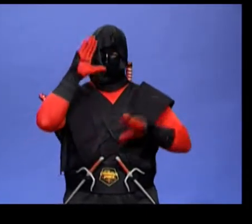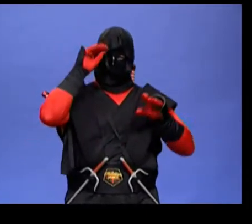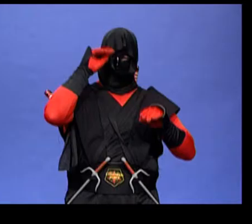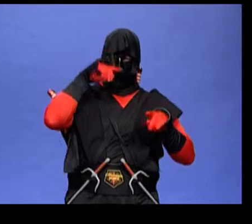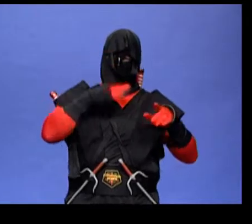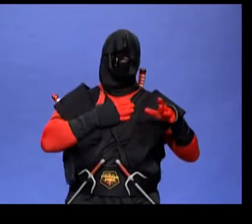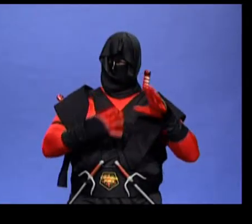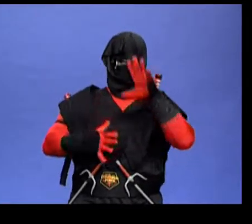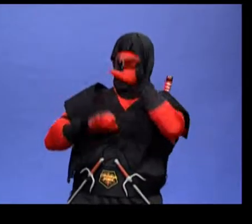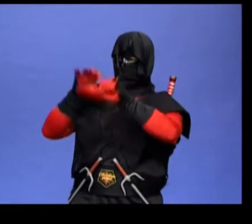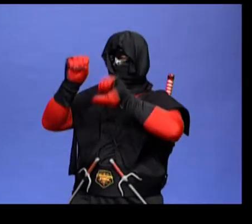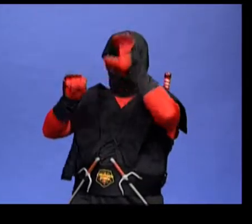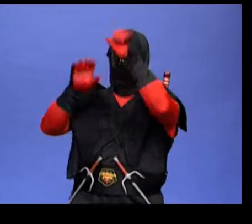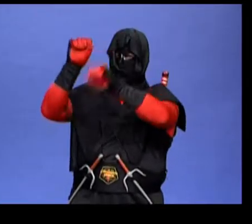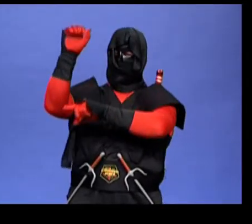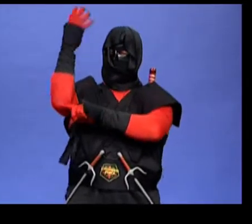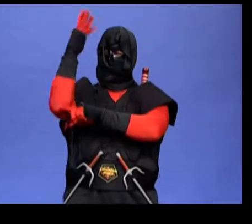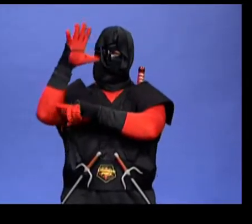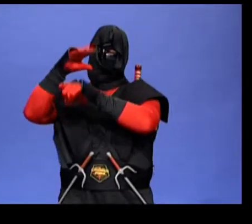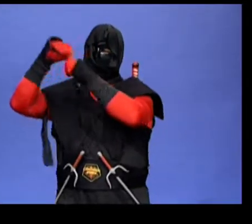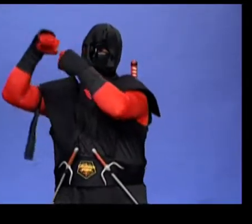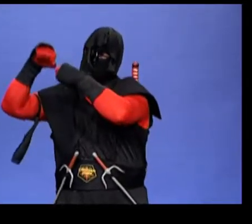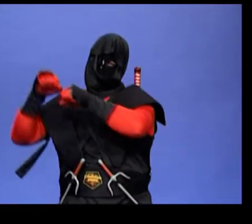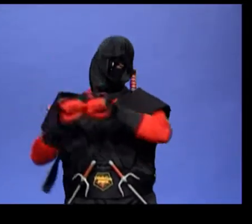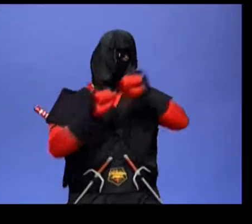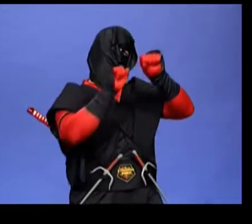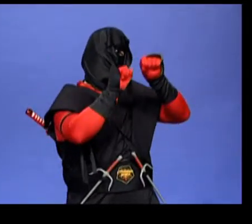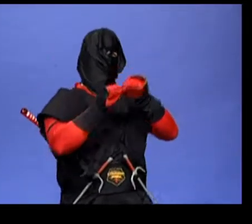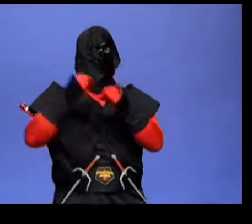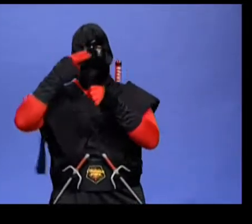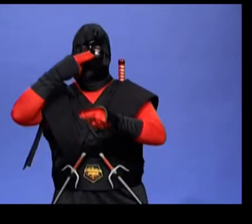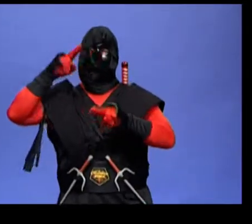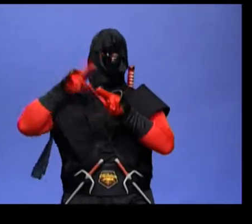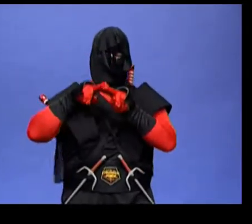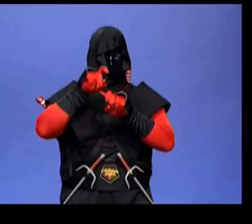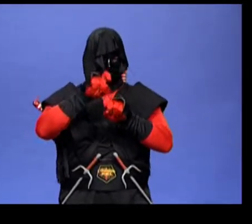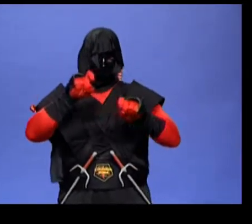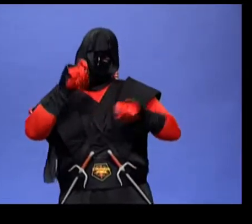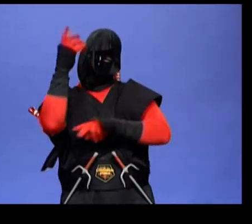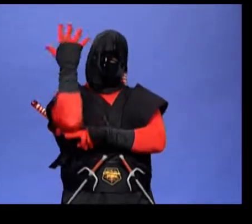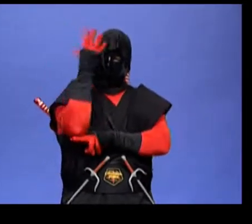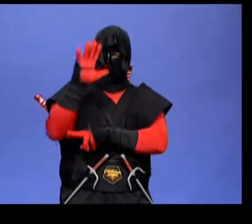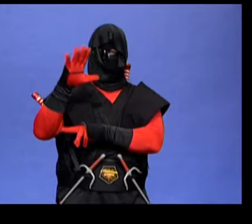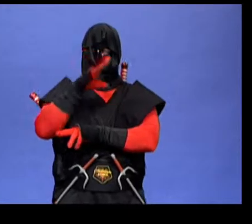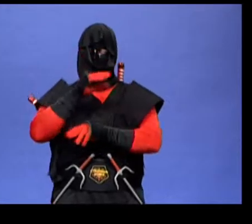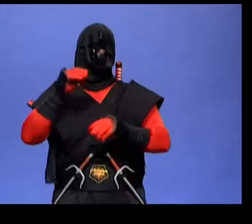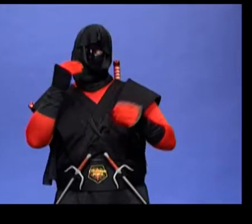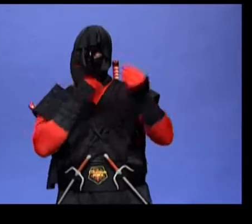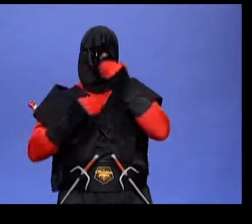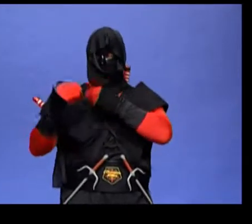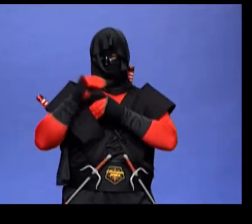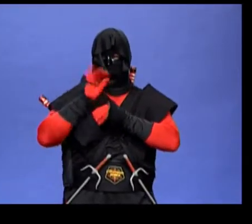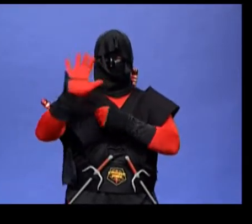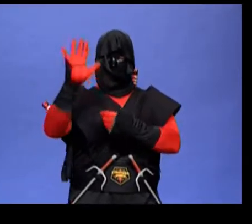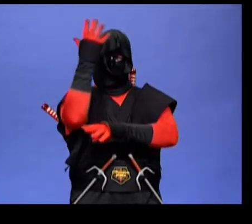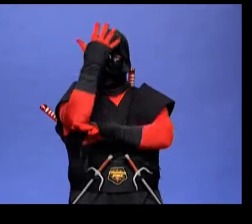He would climb up her trunk, and swing from her branches, and eat apples,